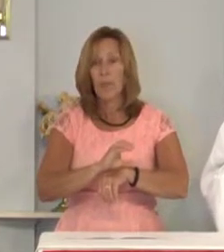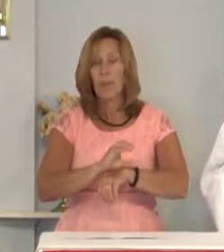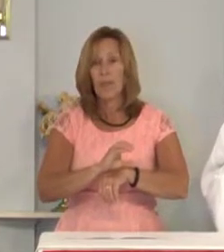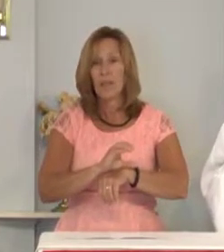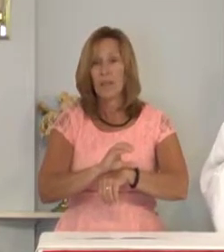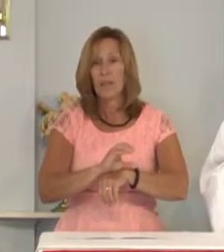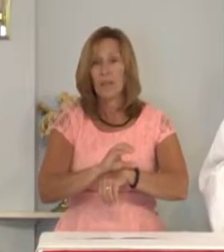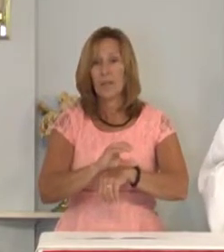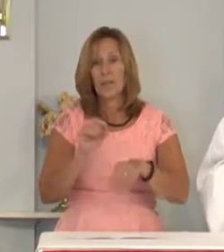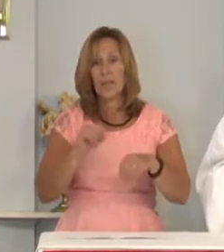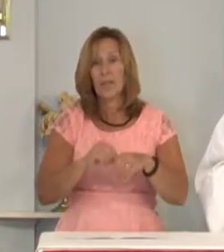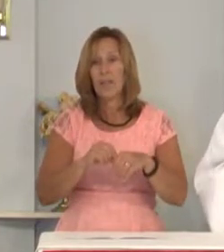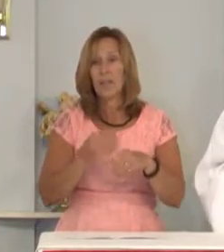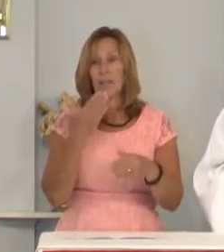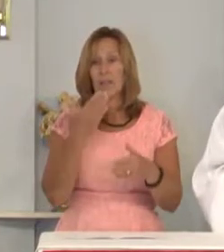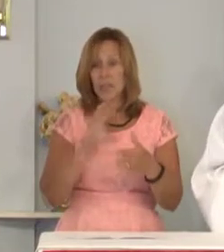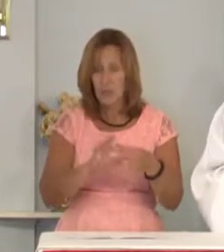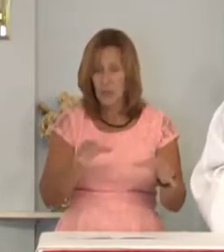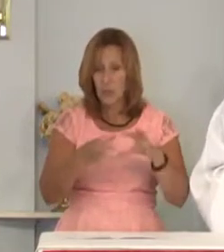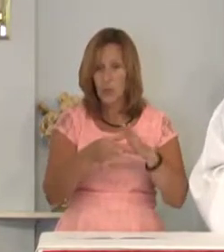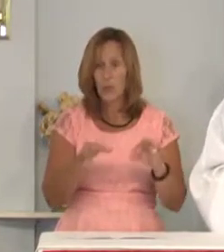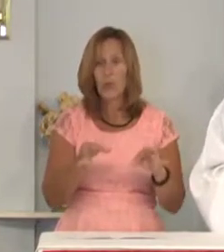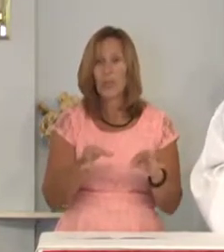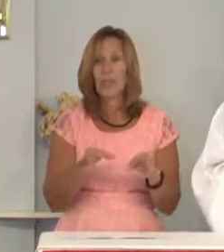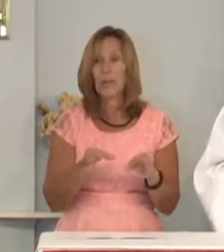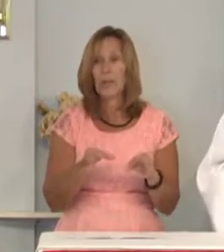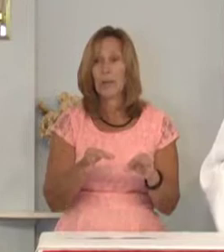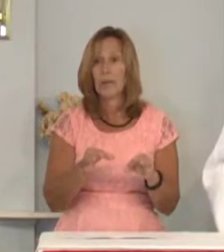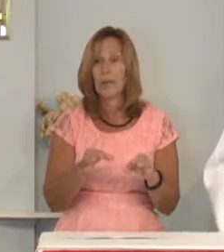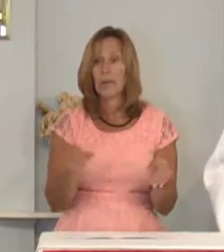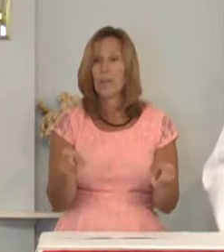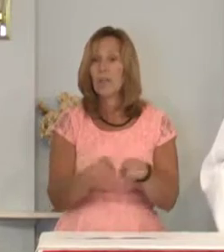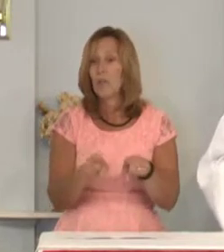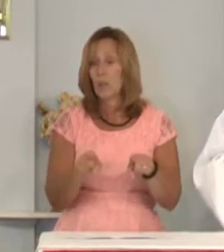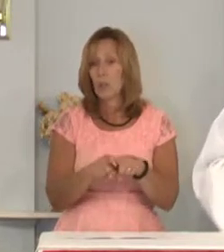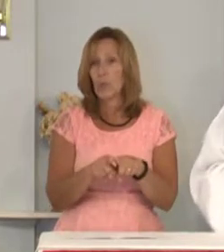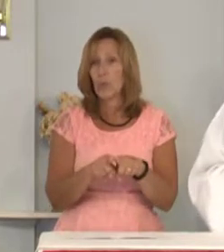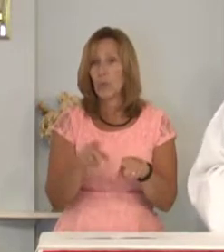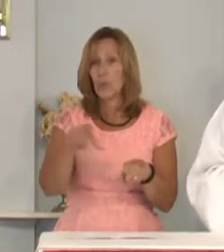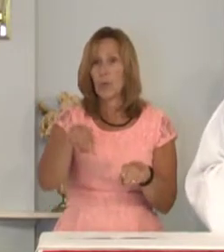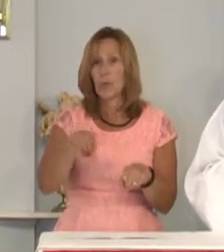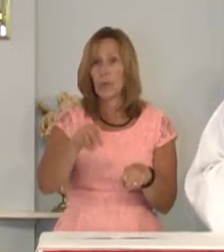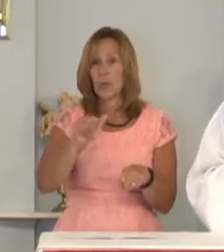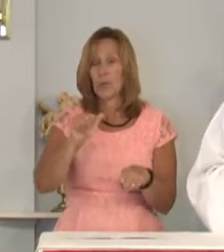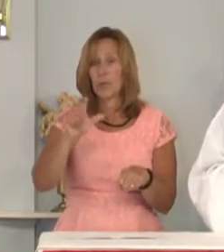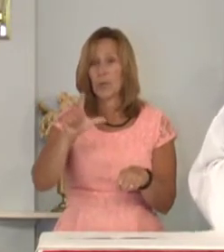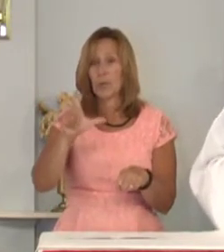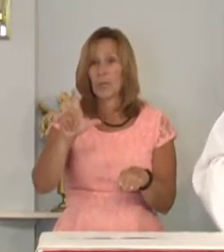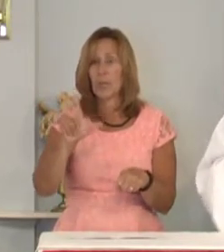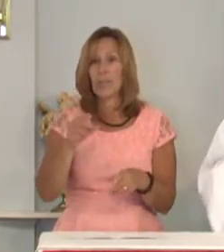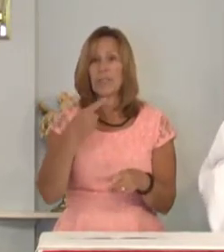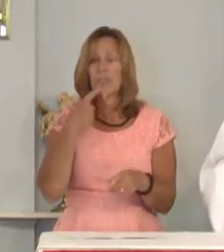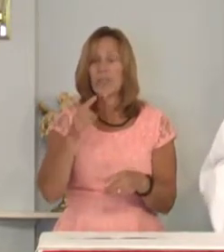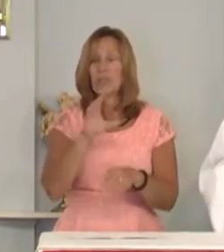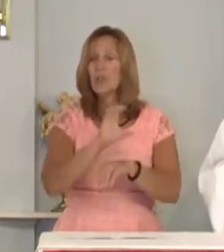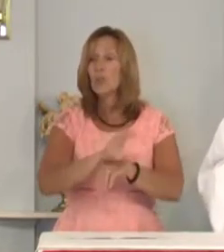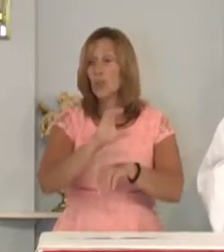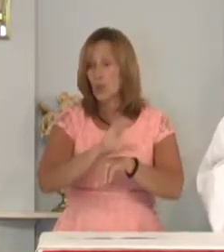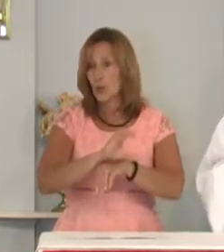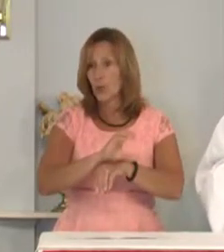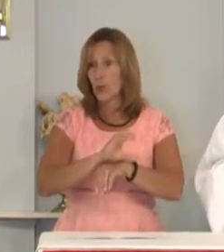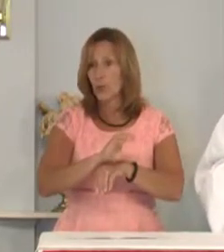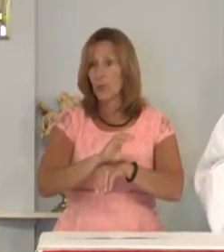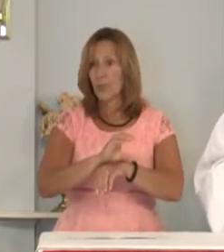in this gospel lesson. So too, Paul is speaking to the church